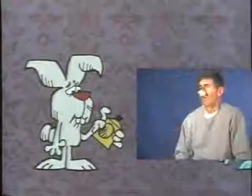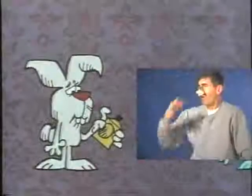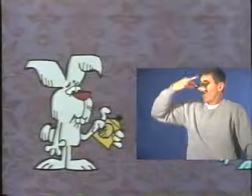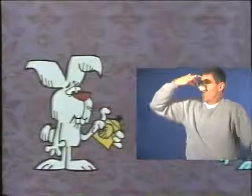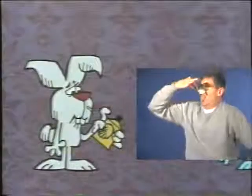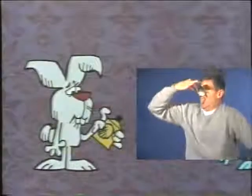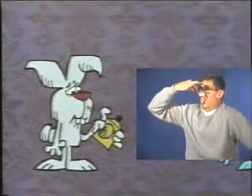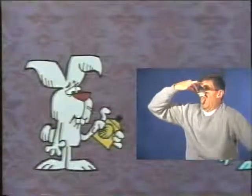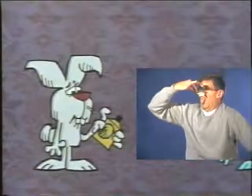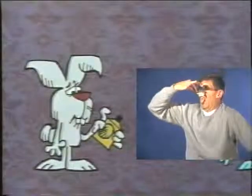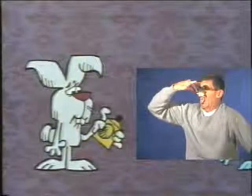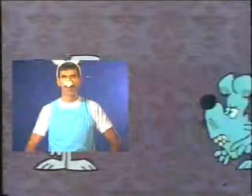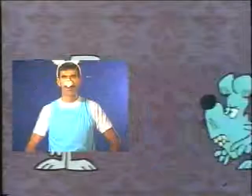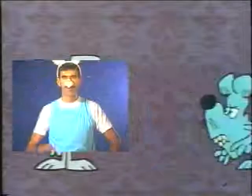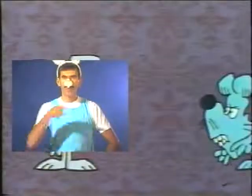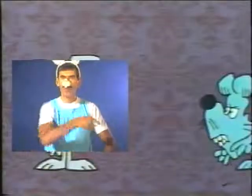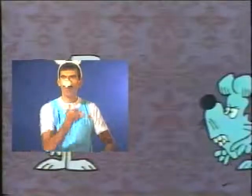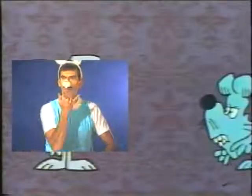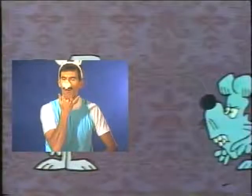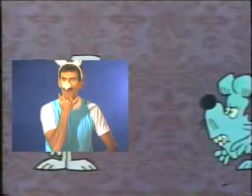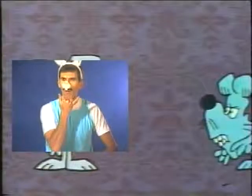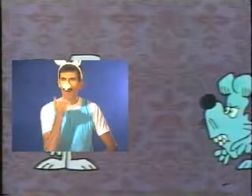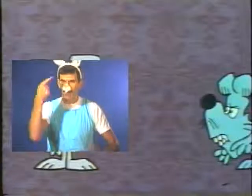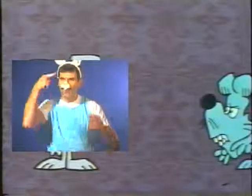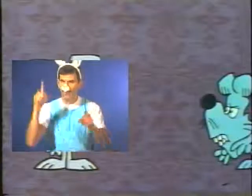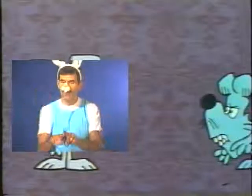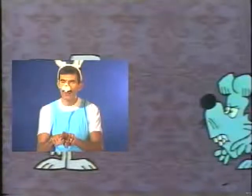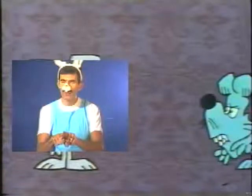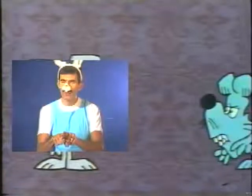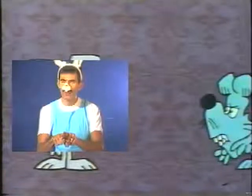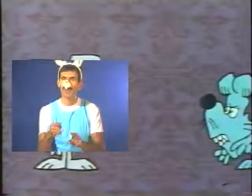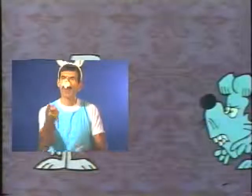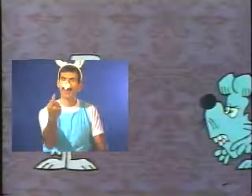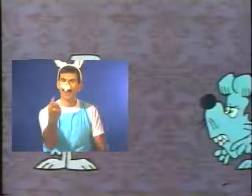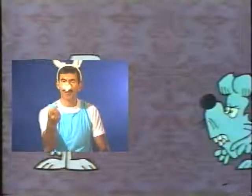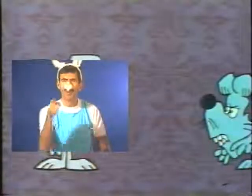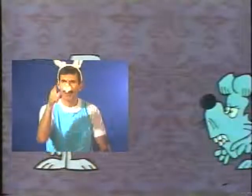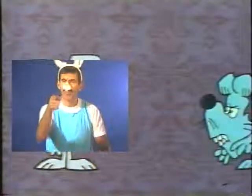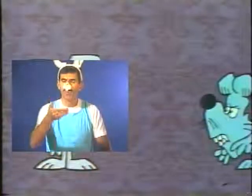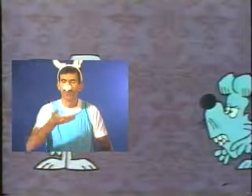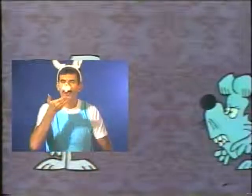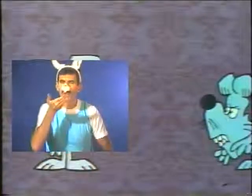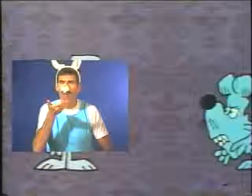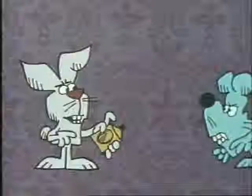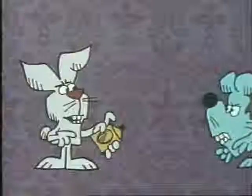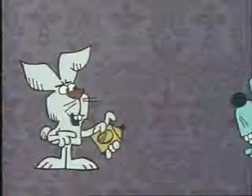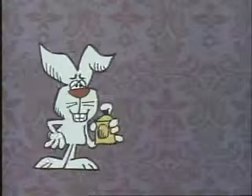Stinks. Stinks. He's wrong. Isn't he? Here. You smell it.